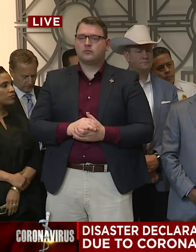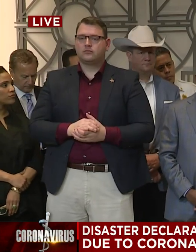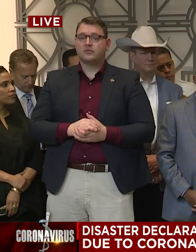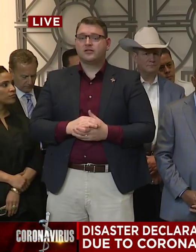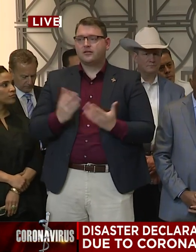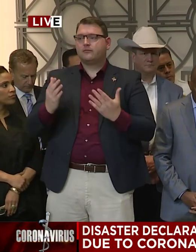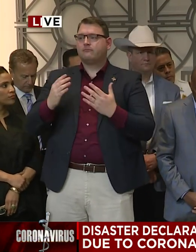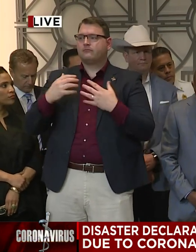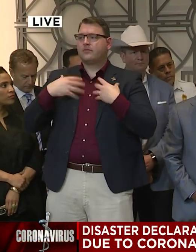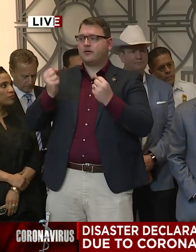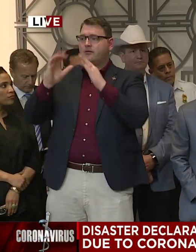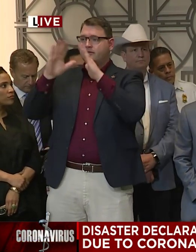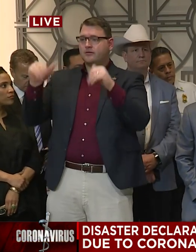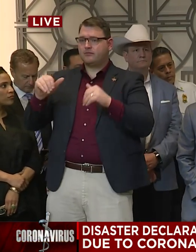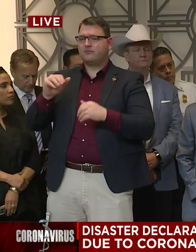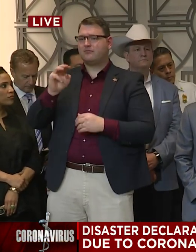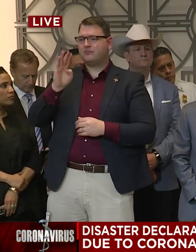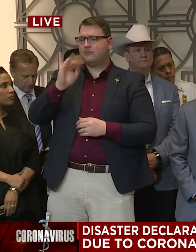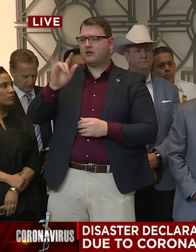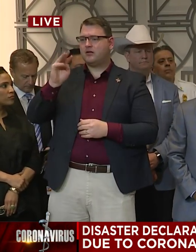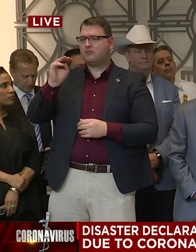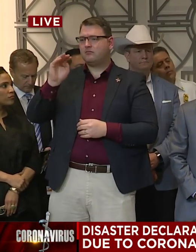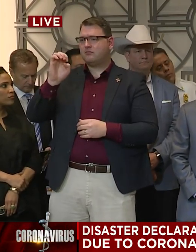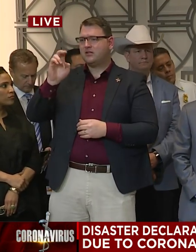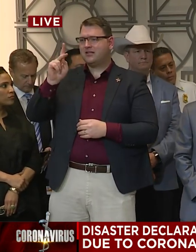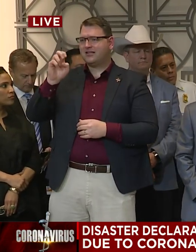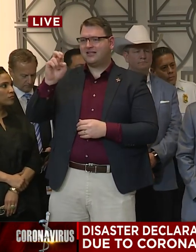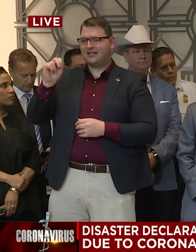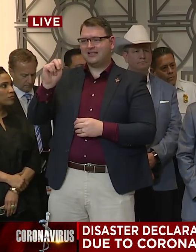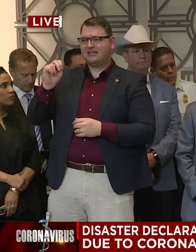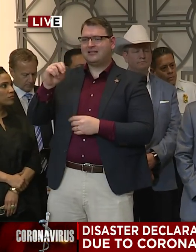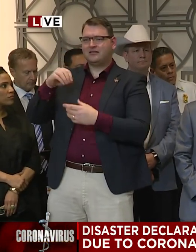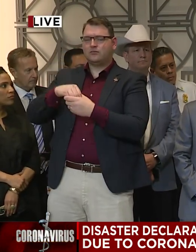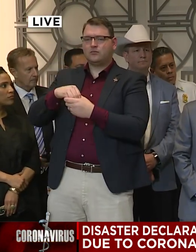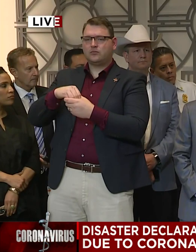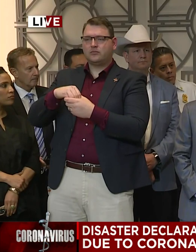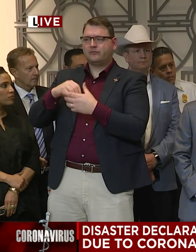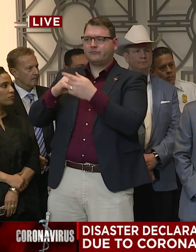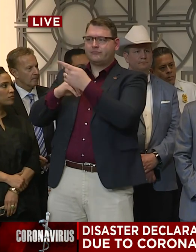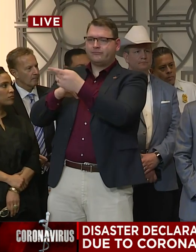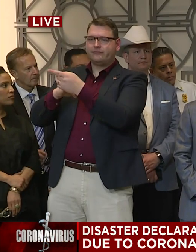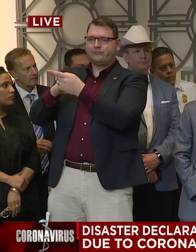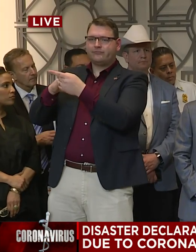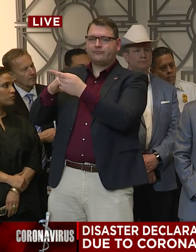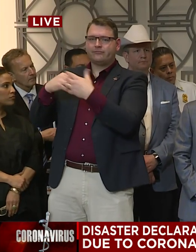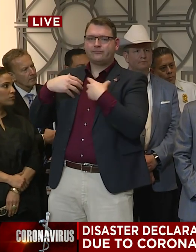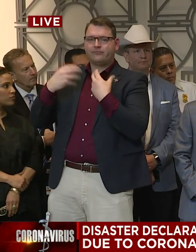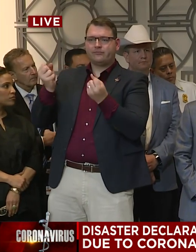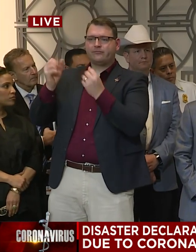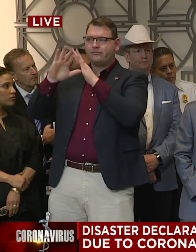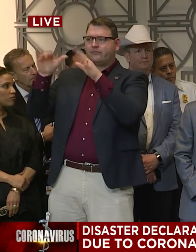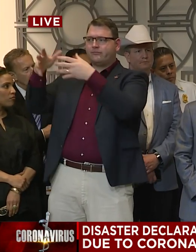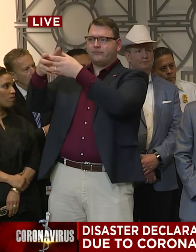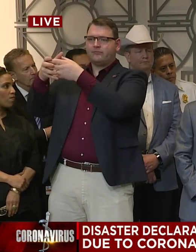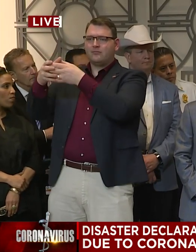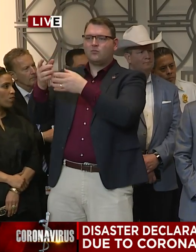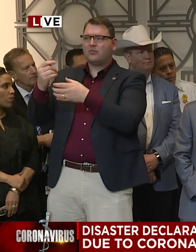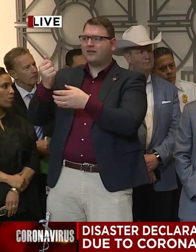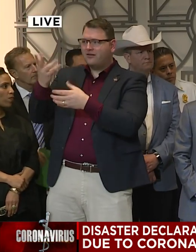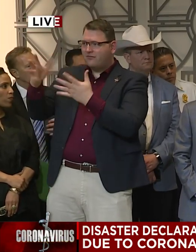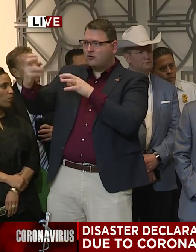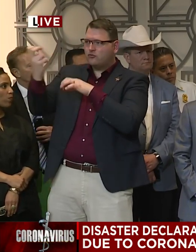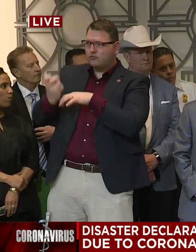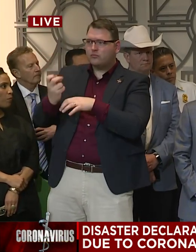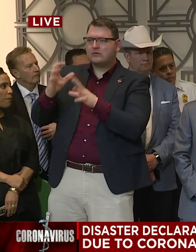Bill McKeon from the Texas Medical Center has had several meetings. The mayor has actually basically chaired one of those meetings with us. And we've been talking with all the big